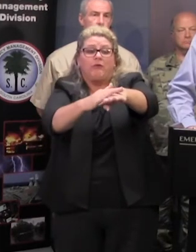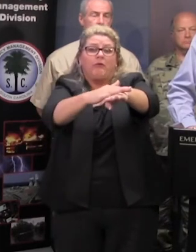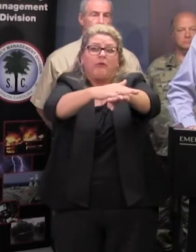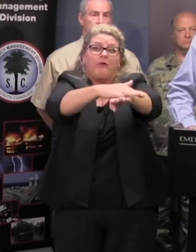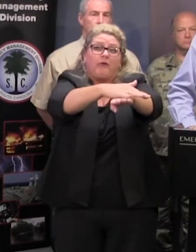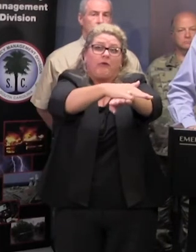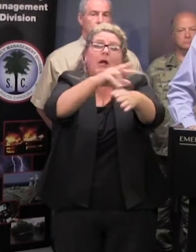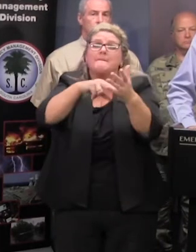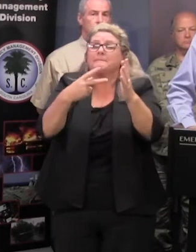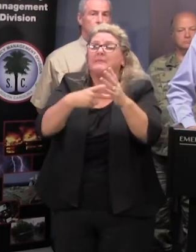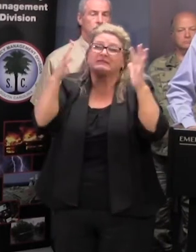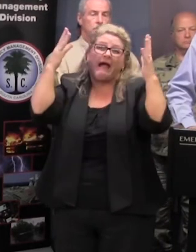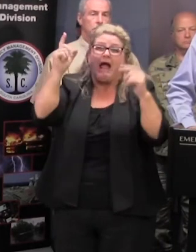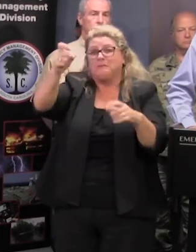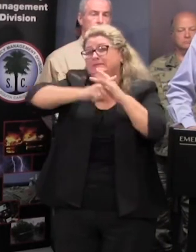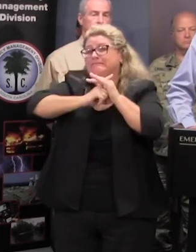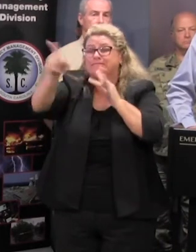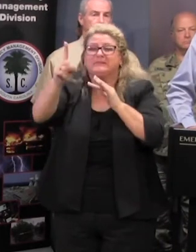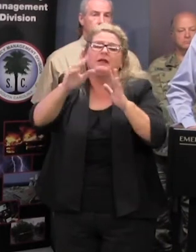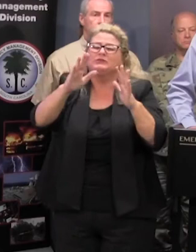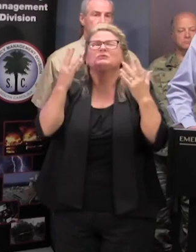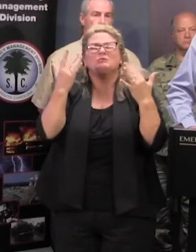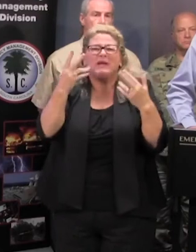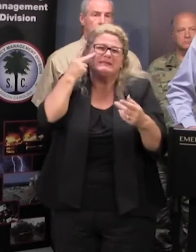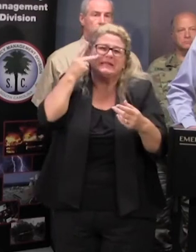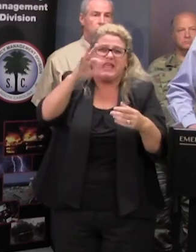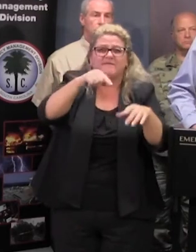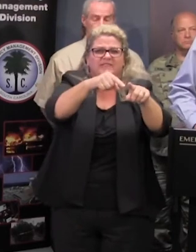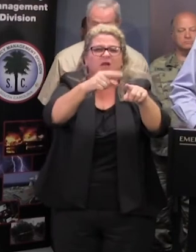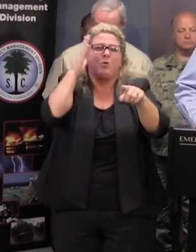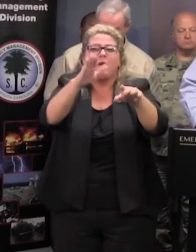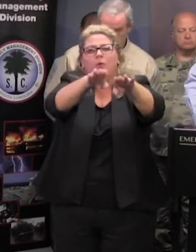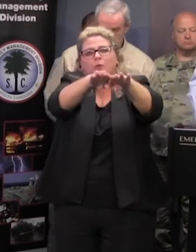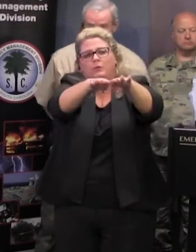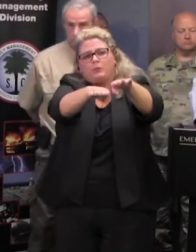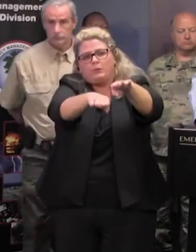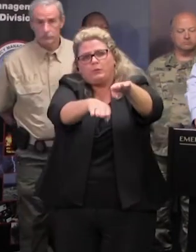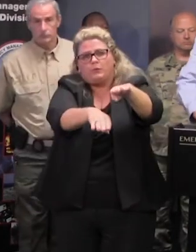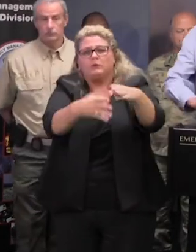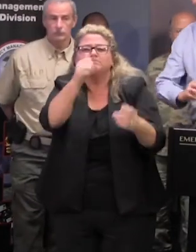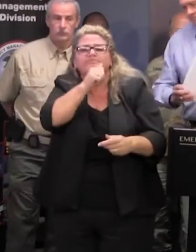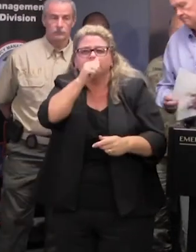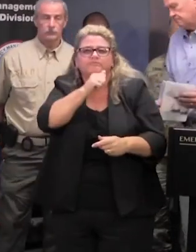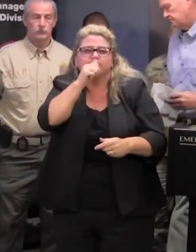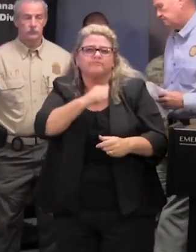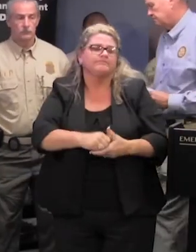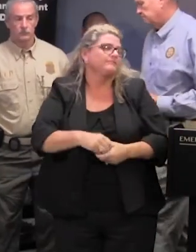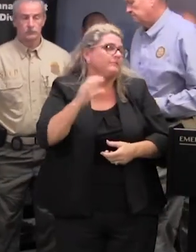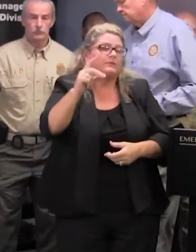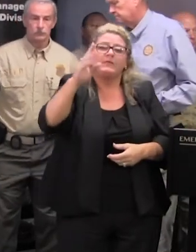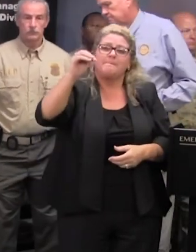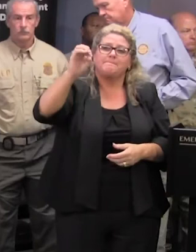situation is over um wait till the water recedes that's all i have to go thank you thank you director joan mason